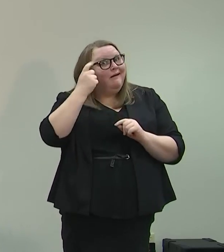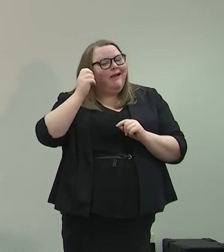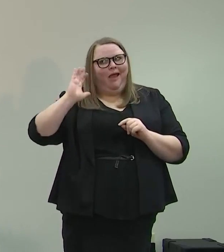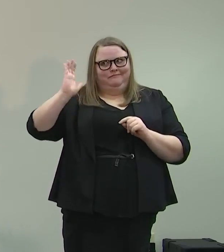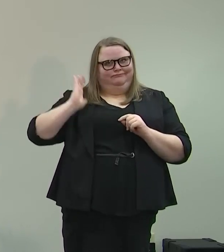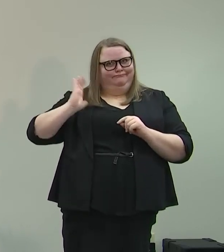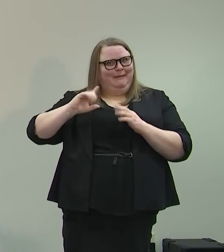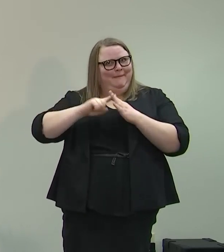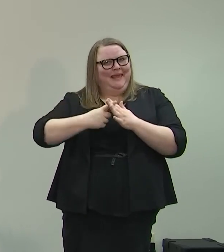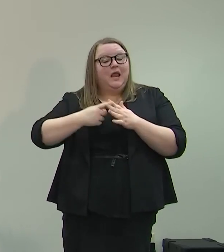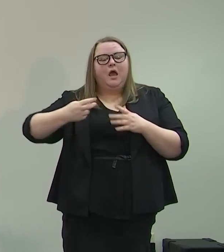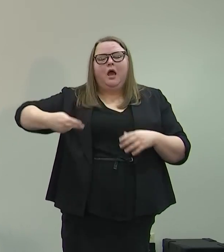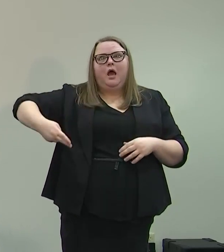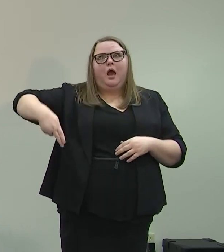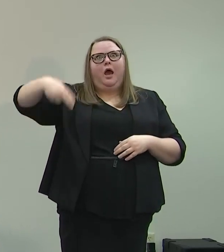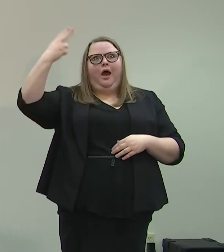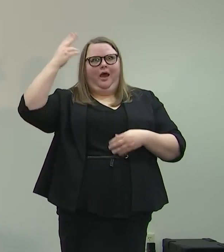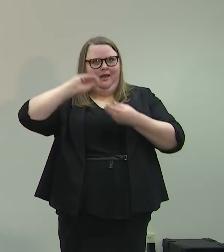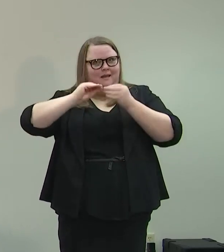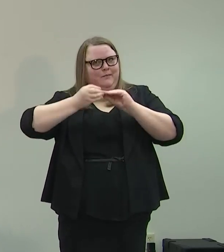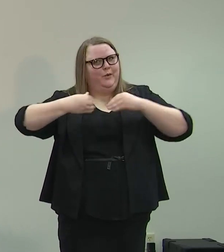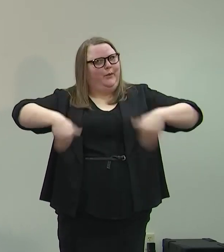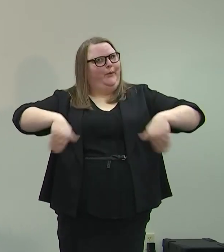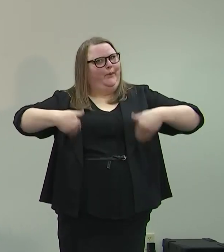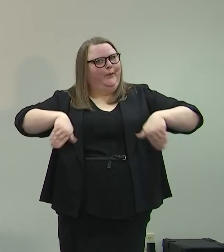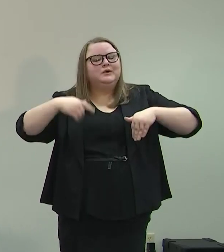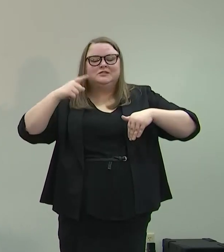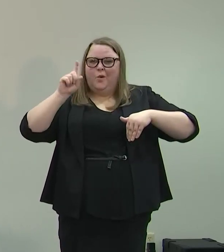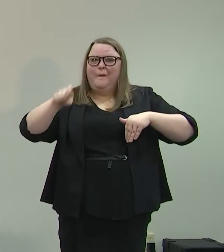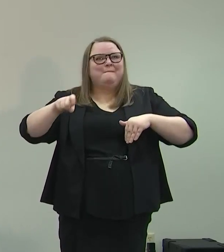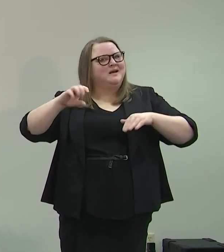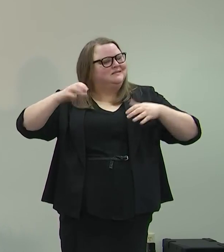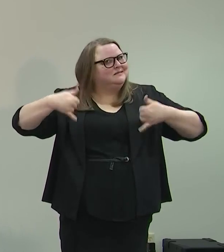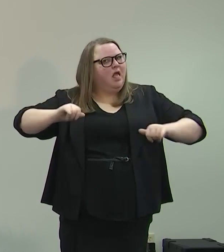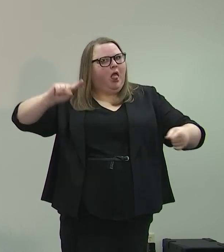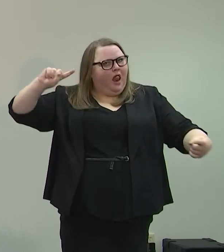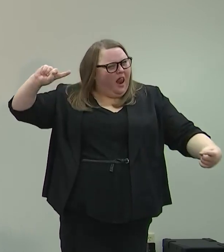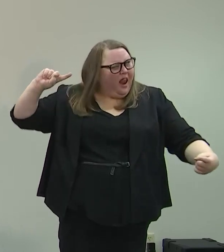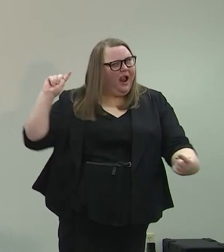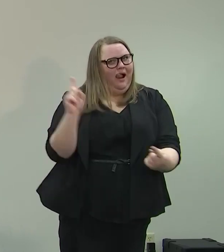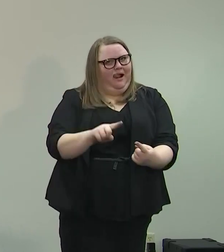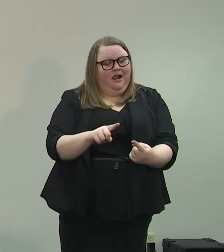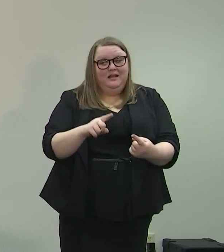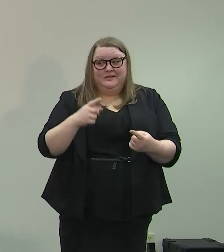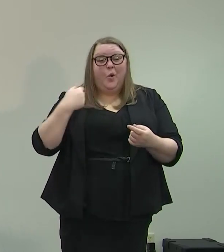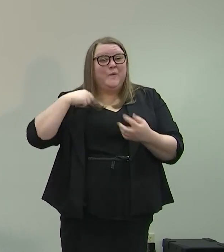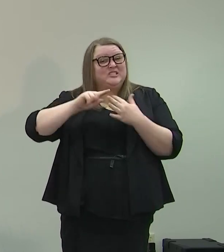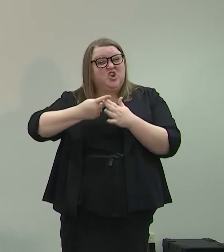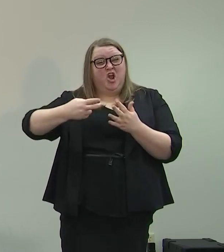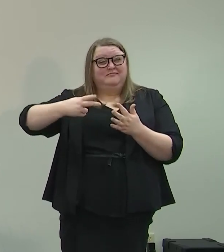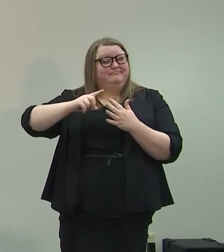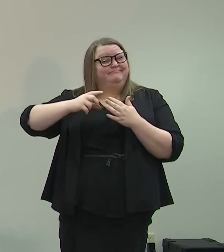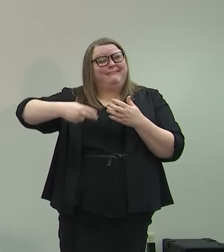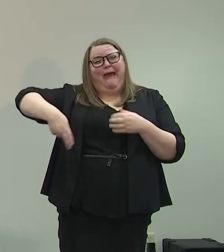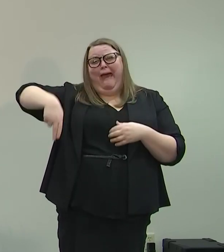when we started bringing our numbers down. So we have a long way to go, considering the fact that we started so high.